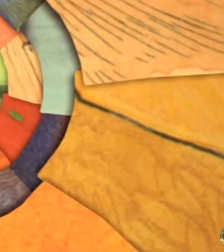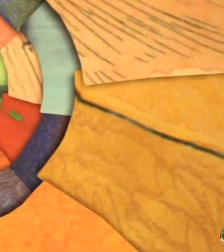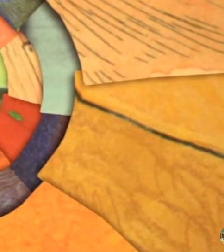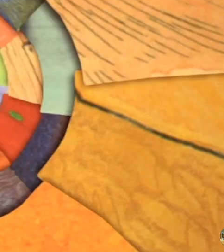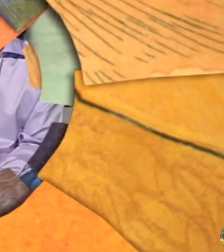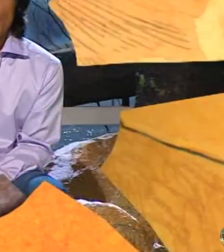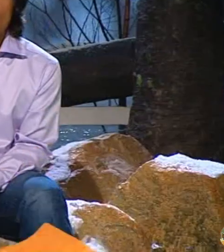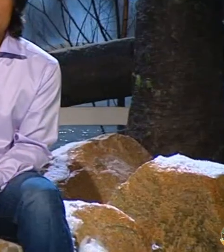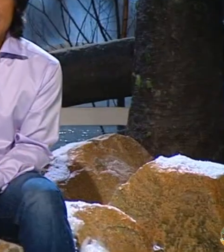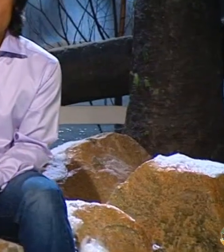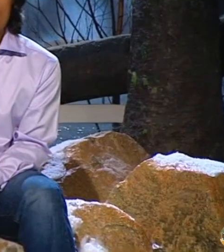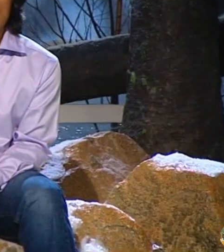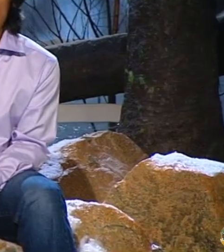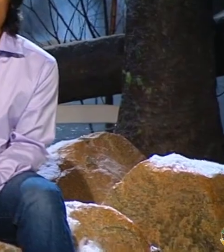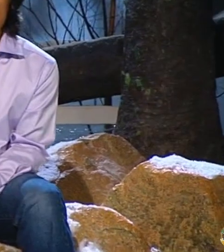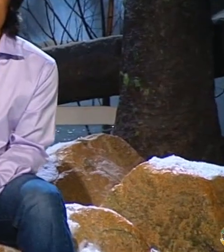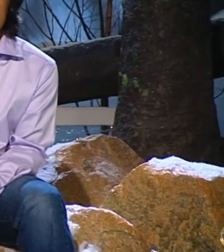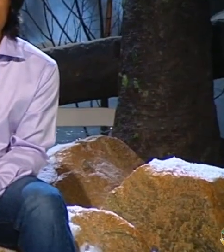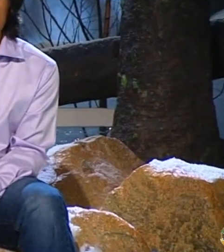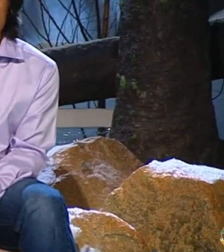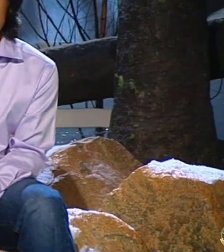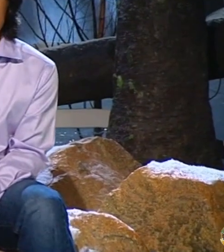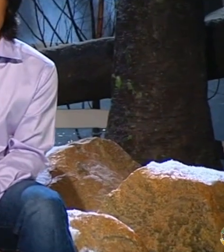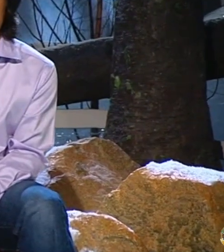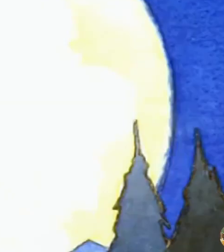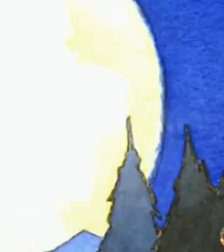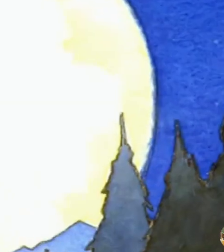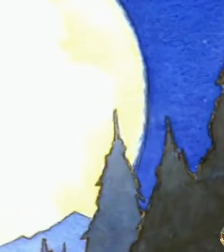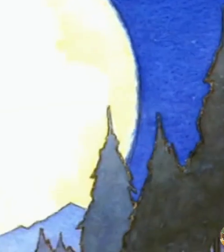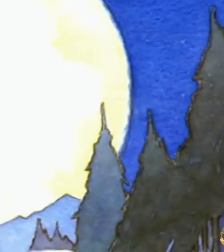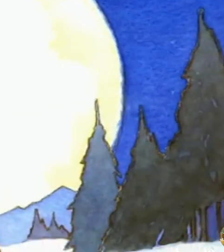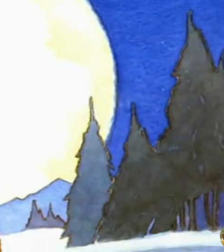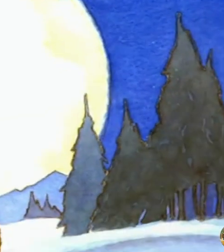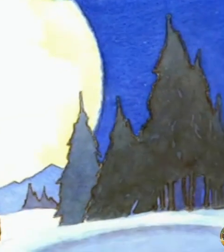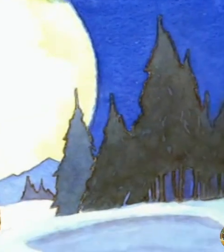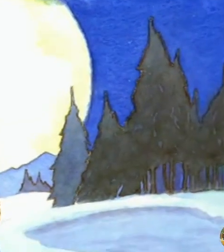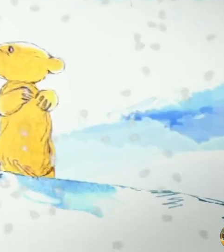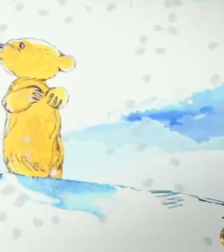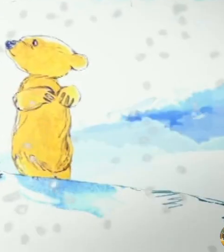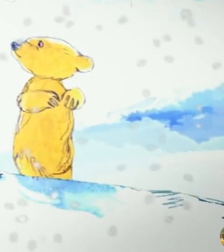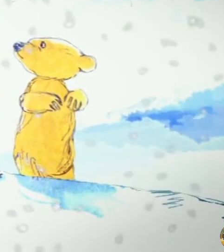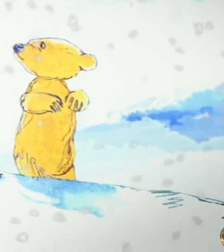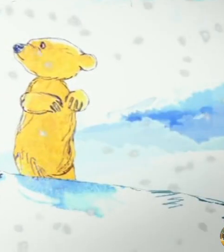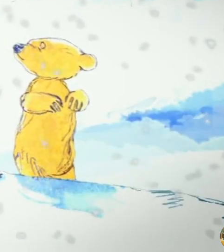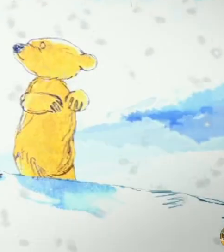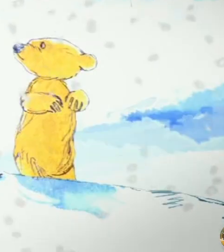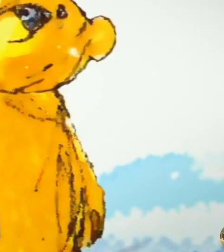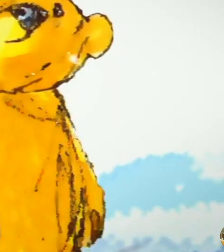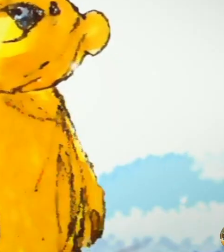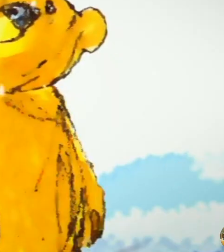Come and follow me for a plod, plod, plod with Big Bear and Little Bear. Come on, Little Bear, said Big Bear. I thought